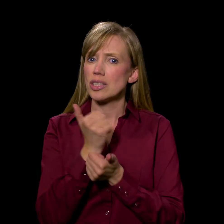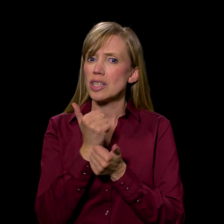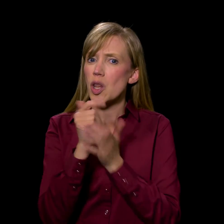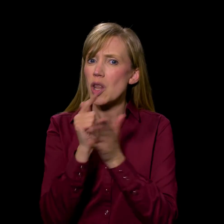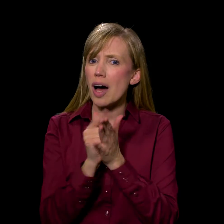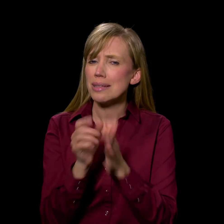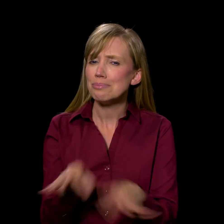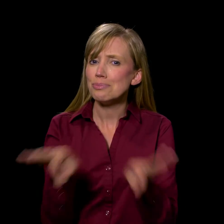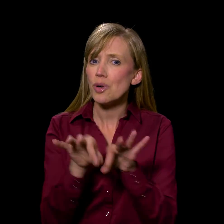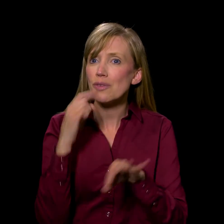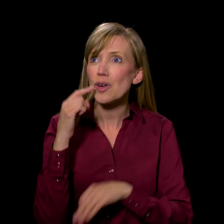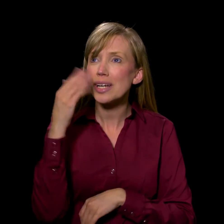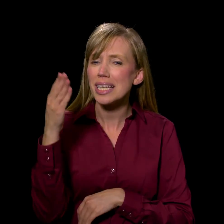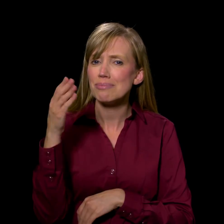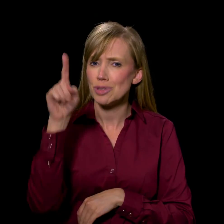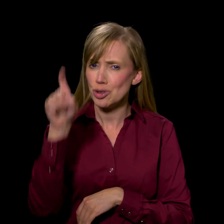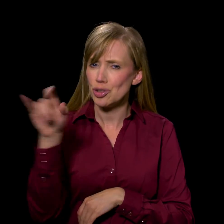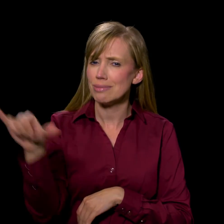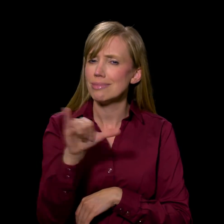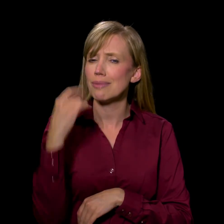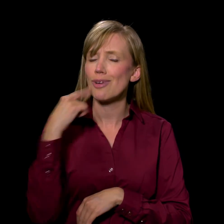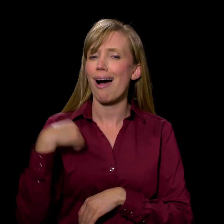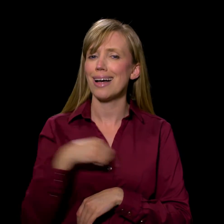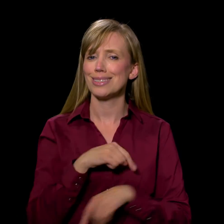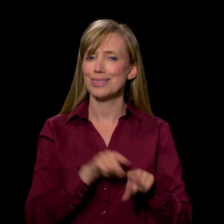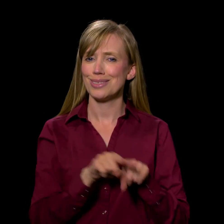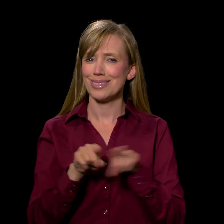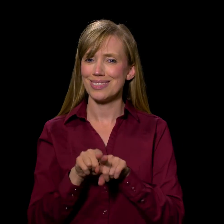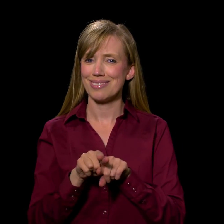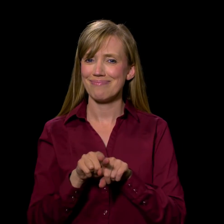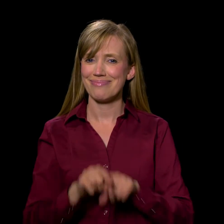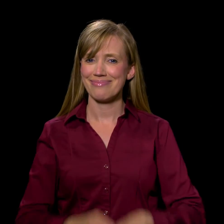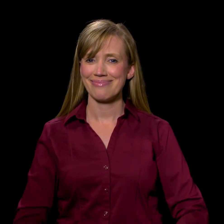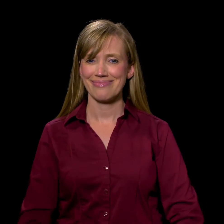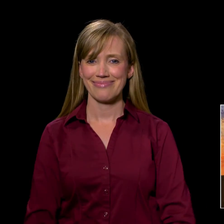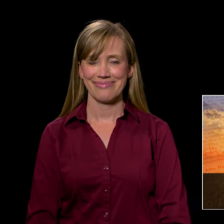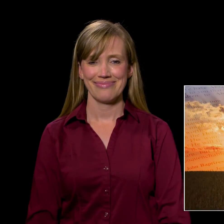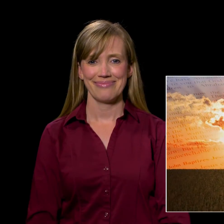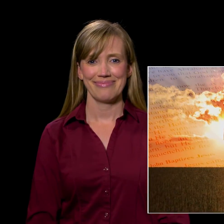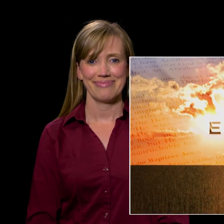is important to him. Should be for us as well. Let's live today by every word.